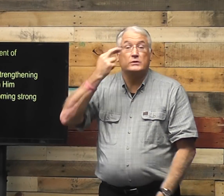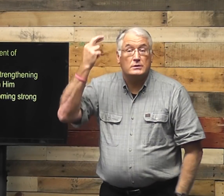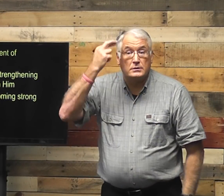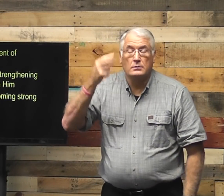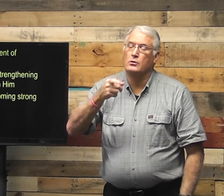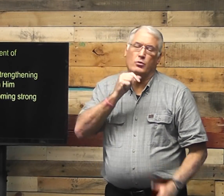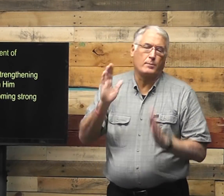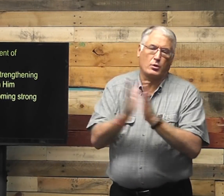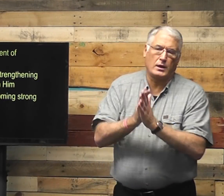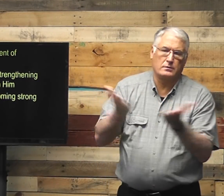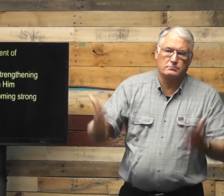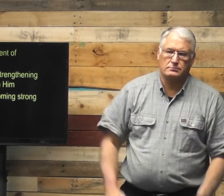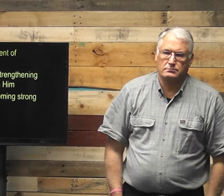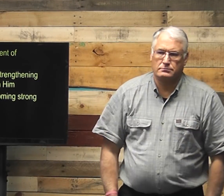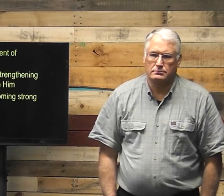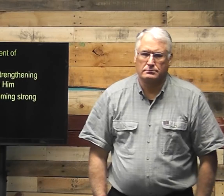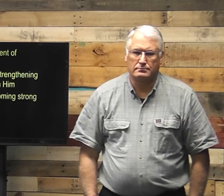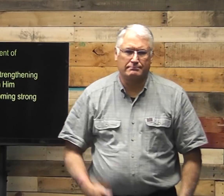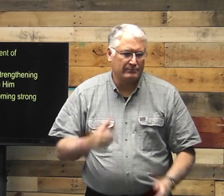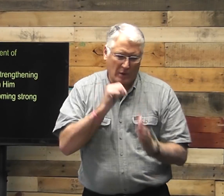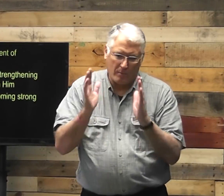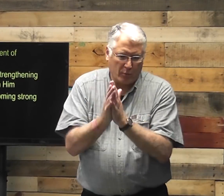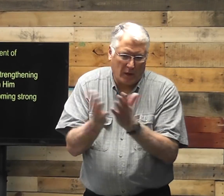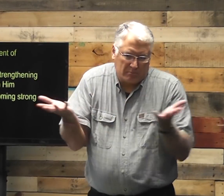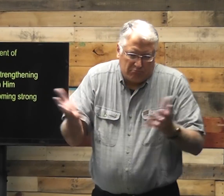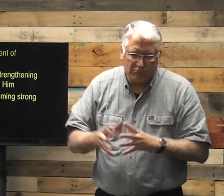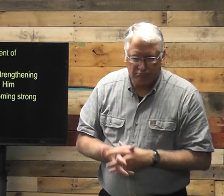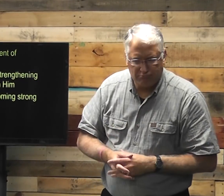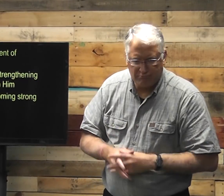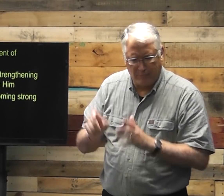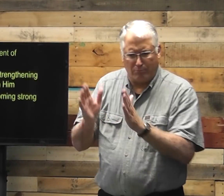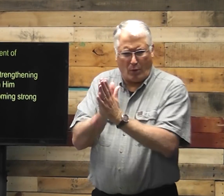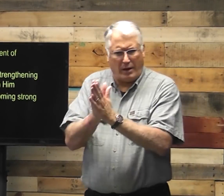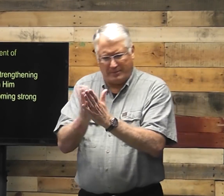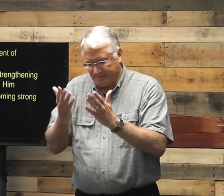the reason why we don't focus is because we've not prayed.